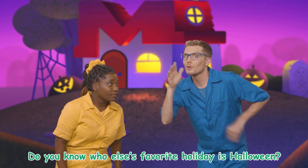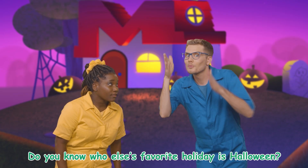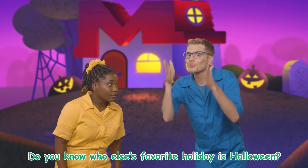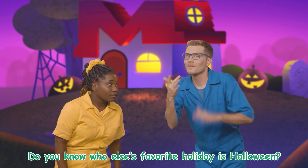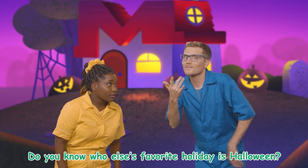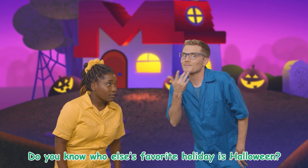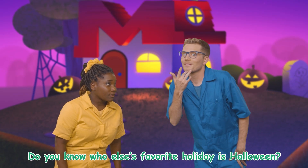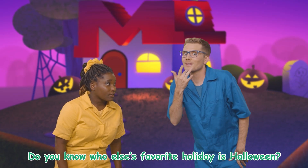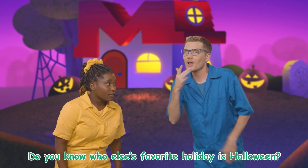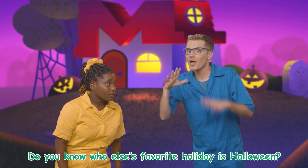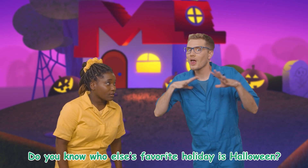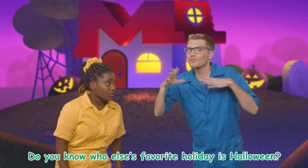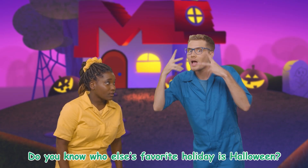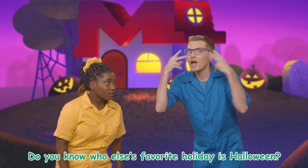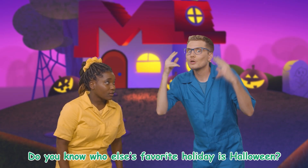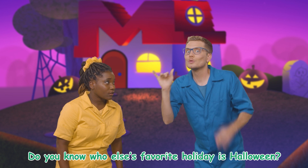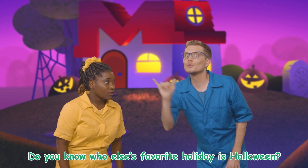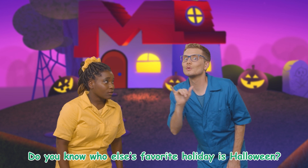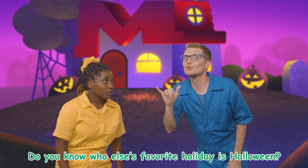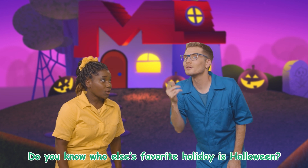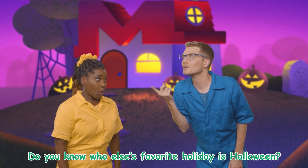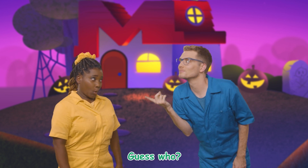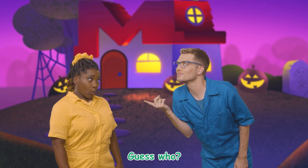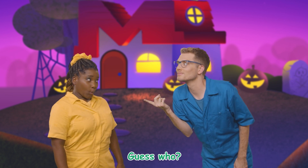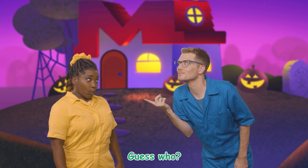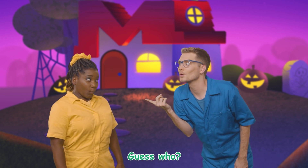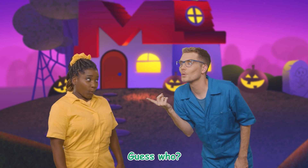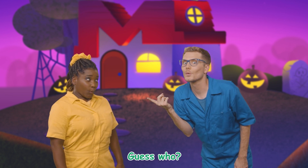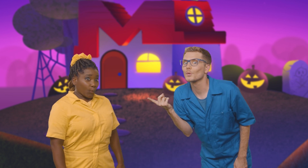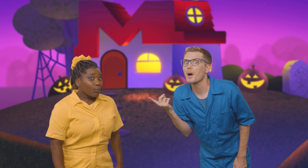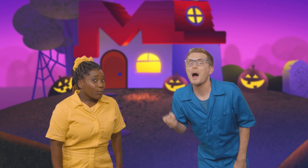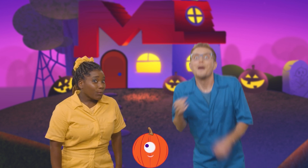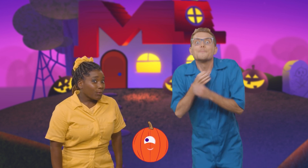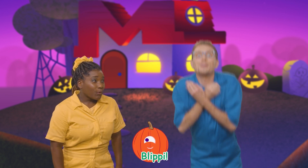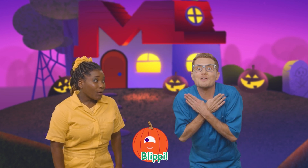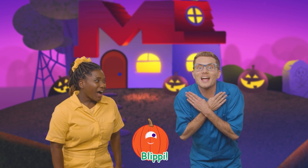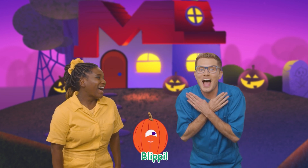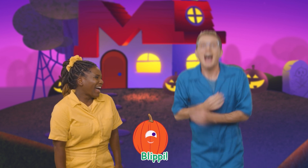else's favorite holiday is Halloween? Guess who? Blippi!